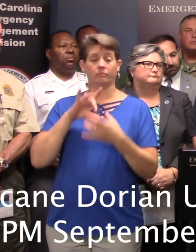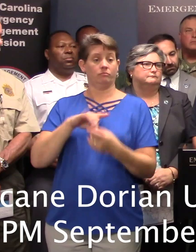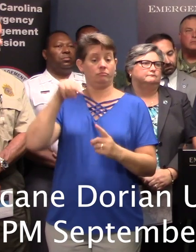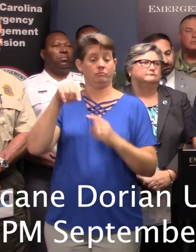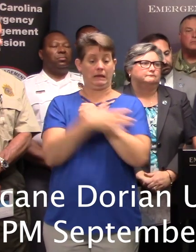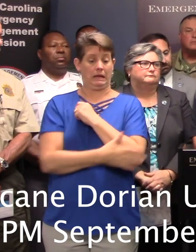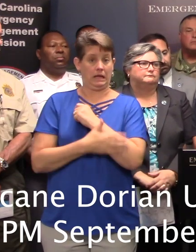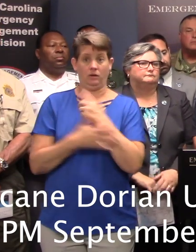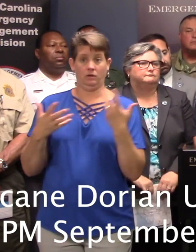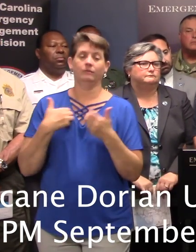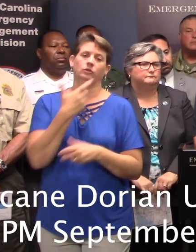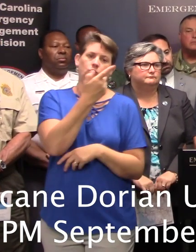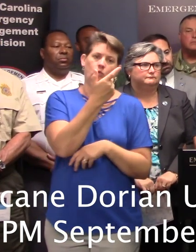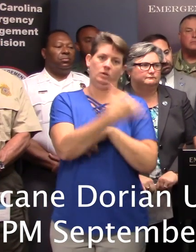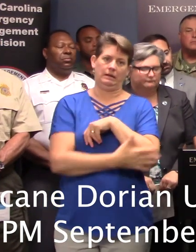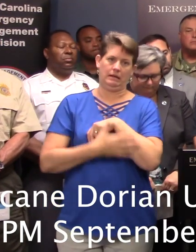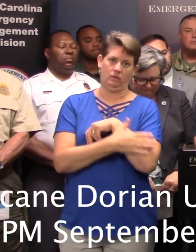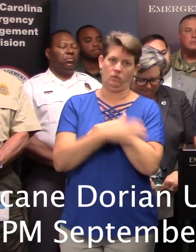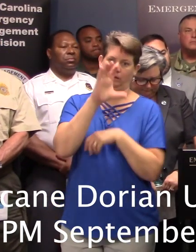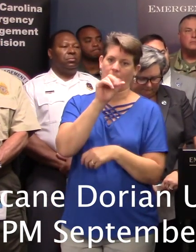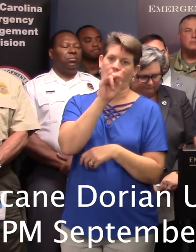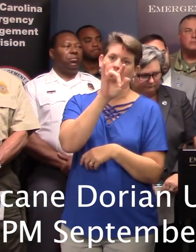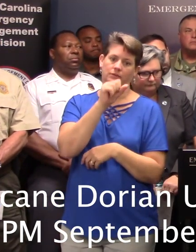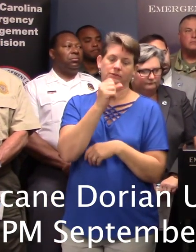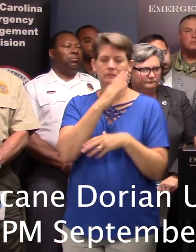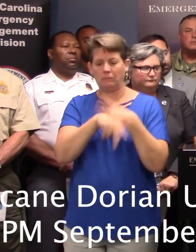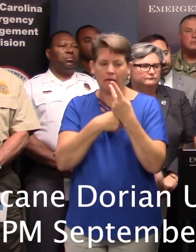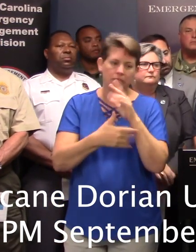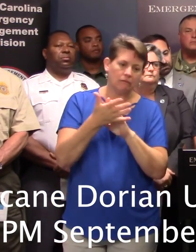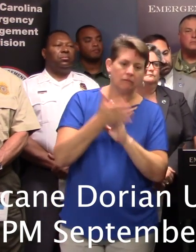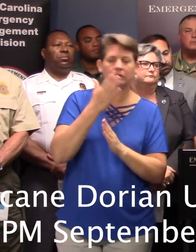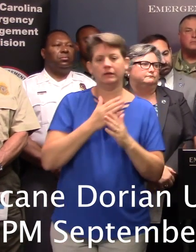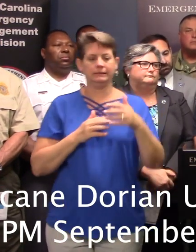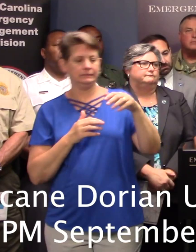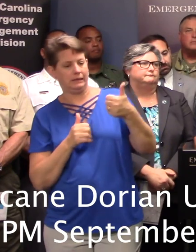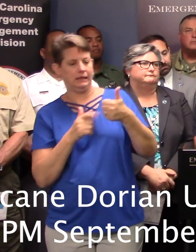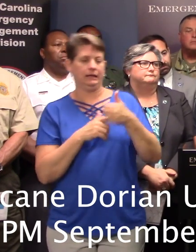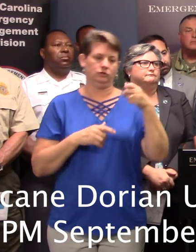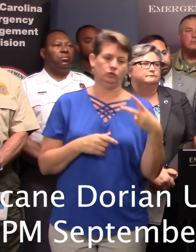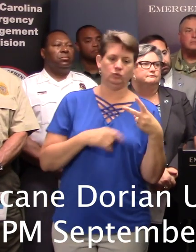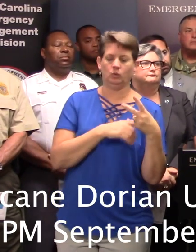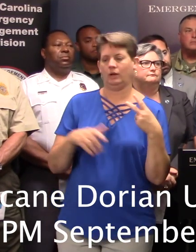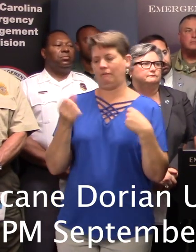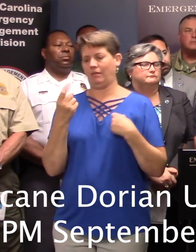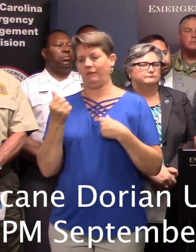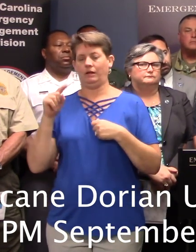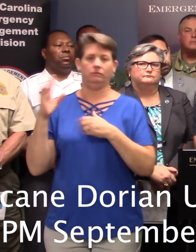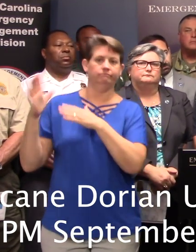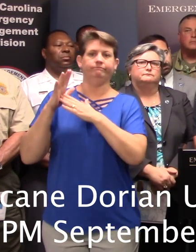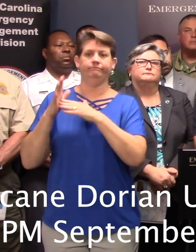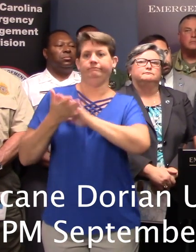right now there's 21 counties. There are some level of operation, 10 counties at operation condition 2 and 11 at 1.